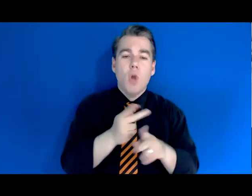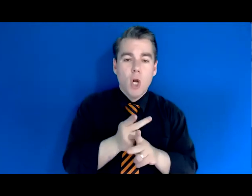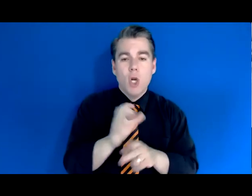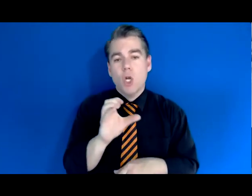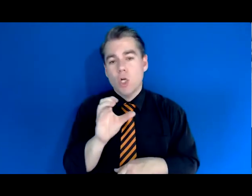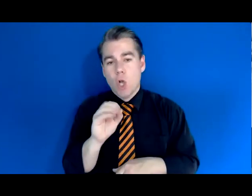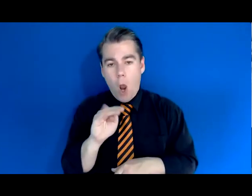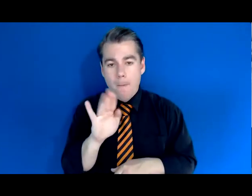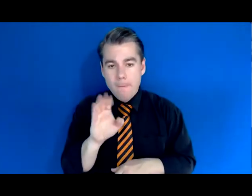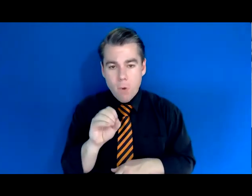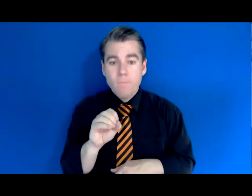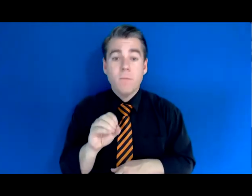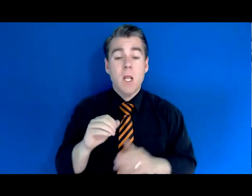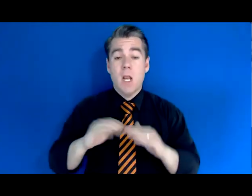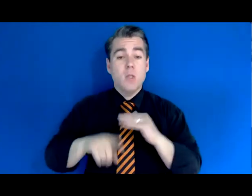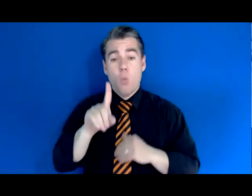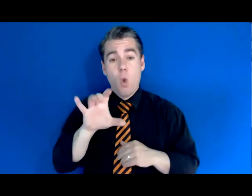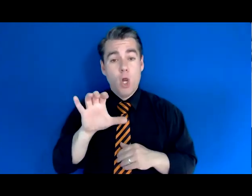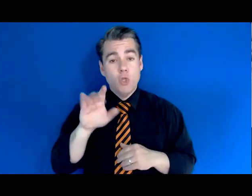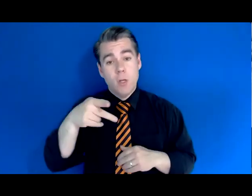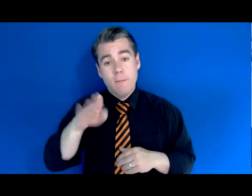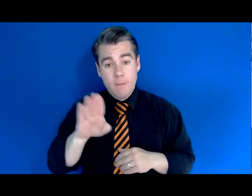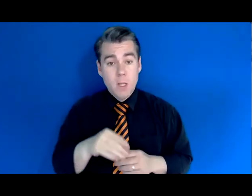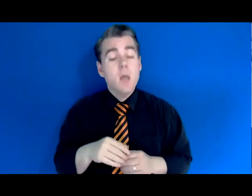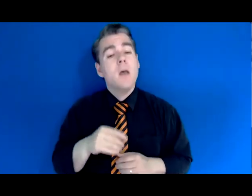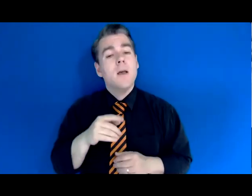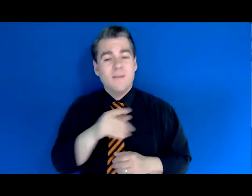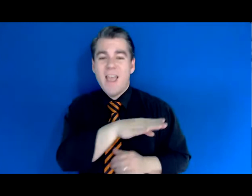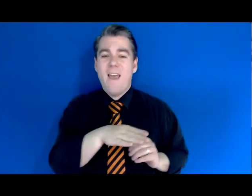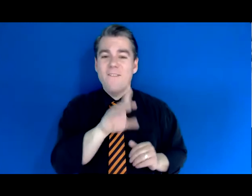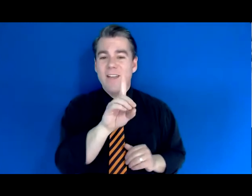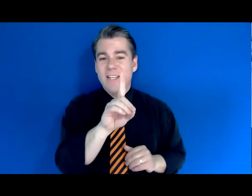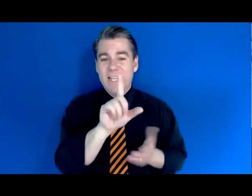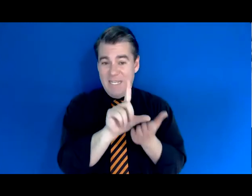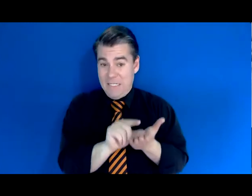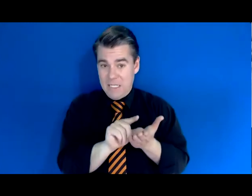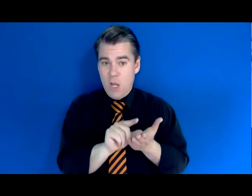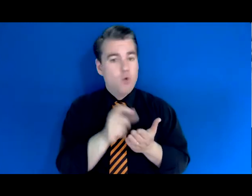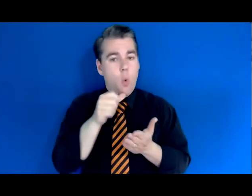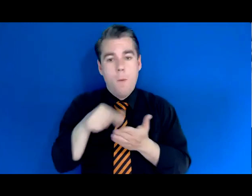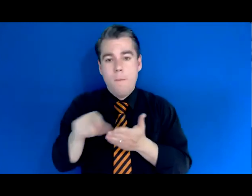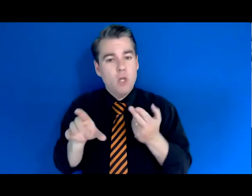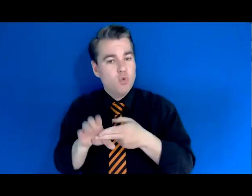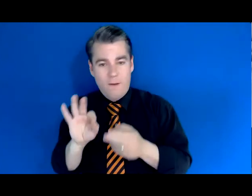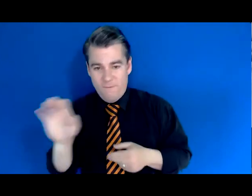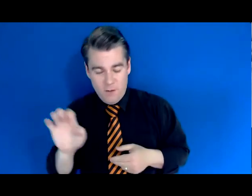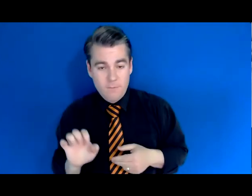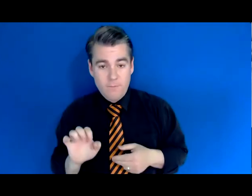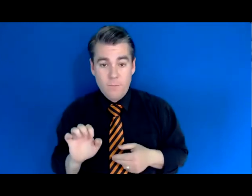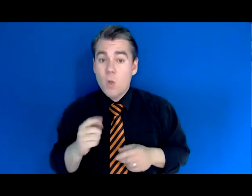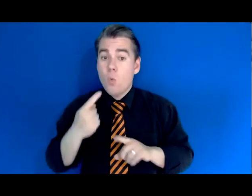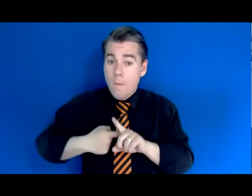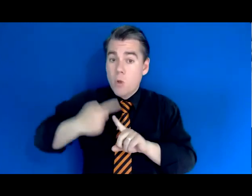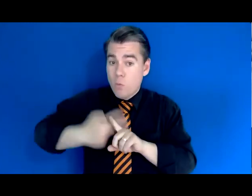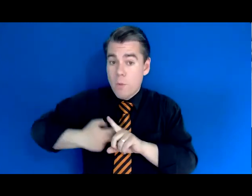PV fee because they get a discount and don't pay the joining fee. And after three months of consistent